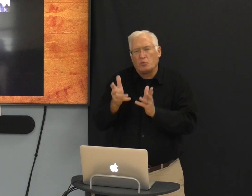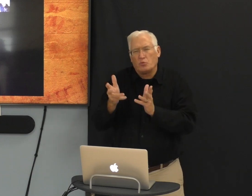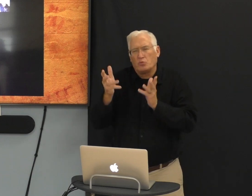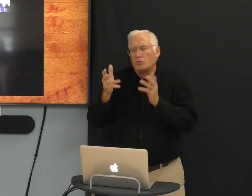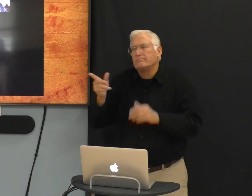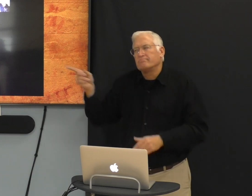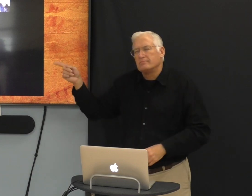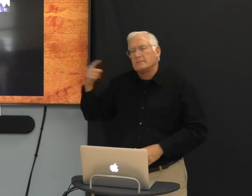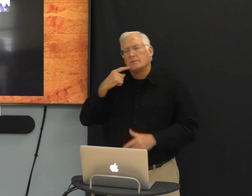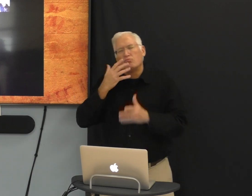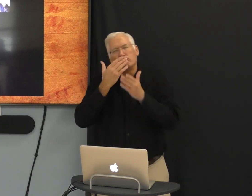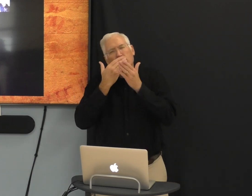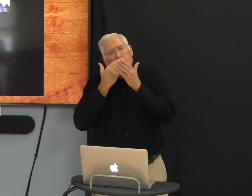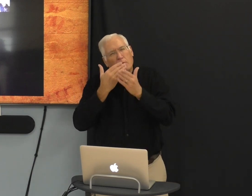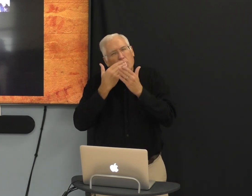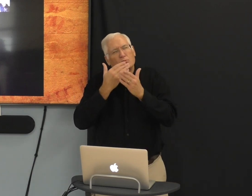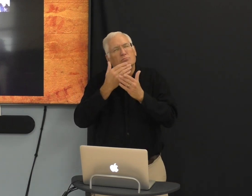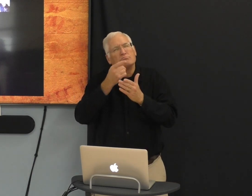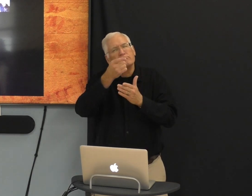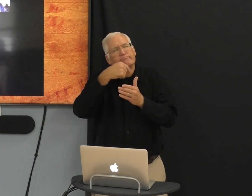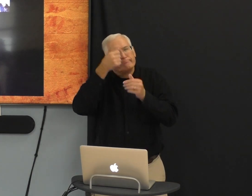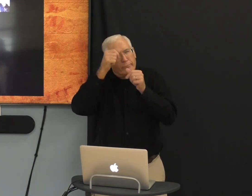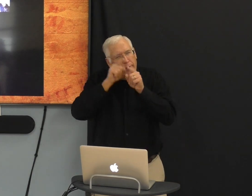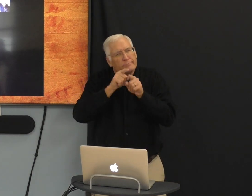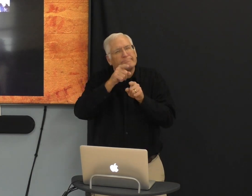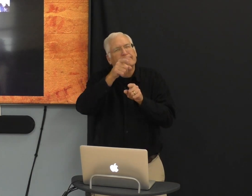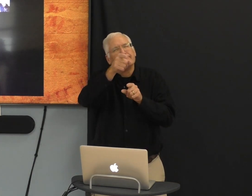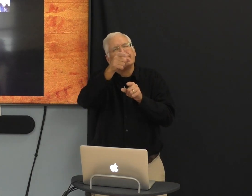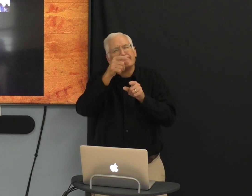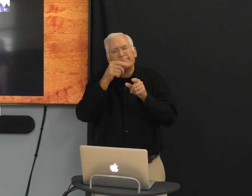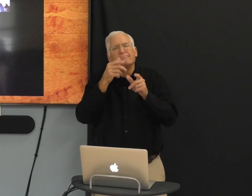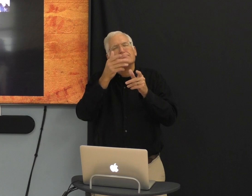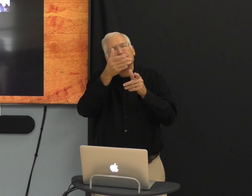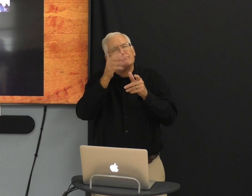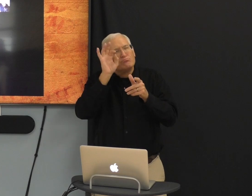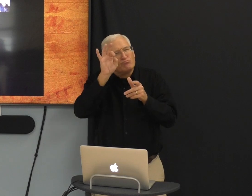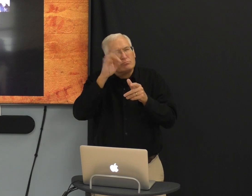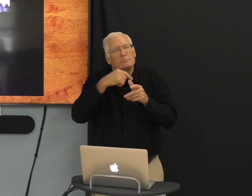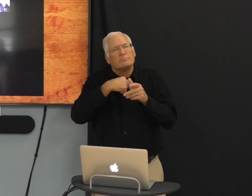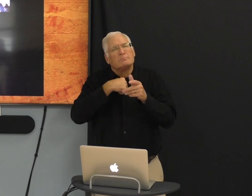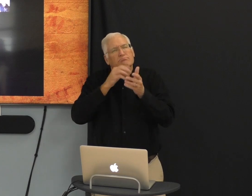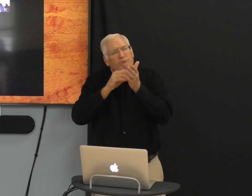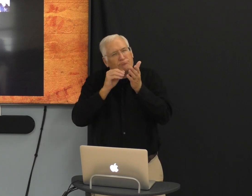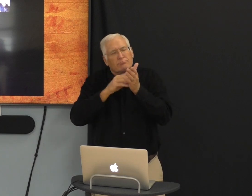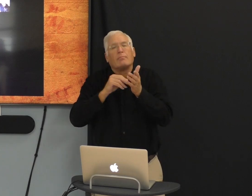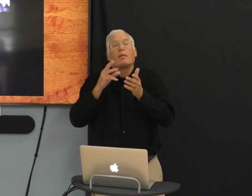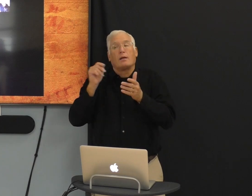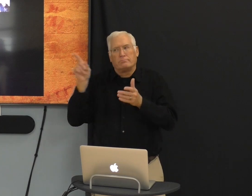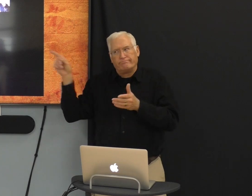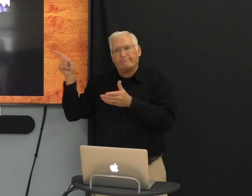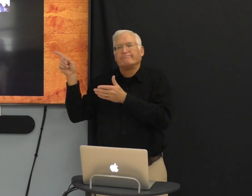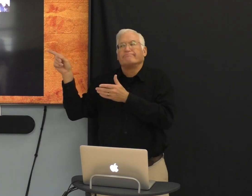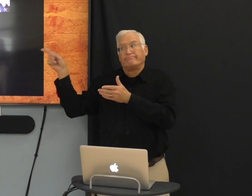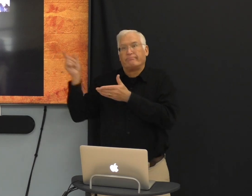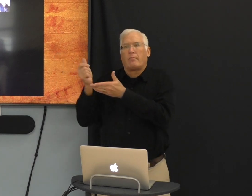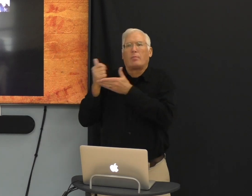minutes, we got to talk. Thank you, my brother, for preaching and helping me learn.